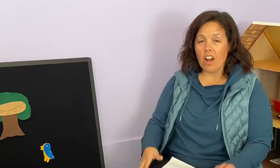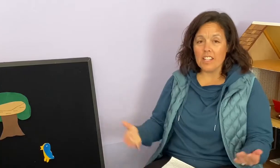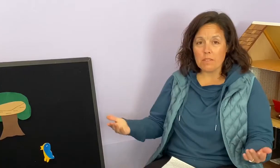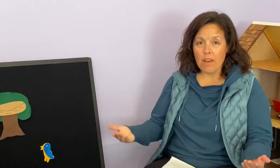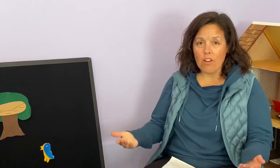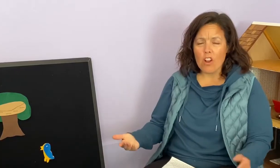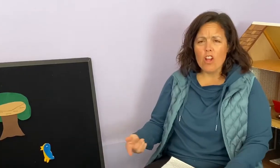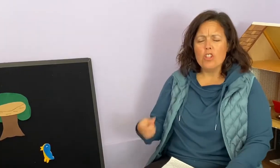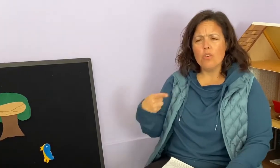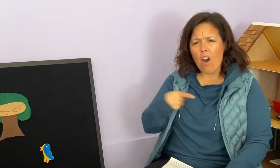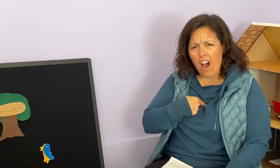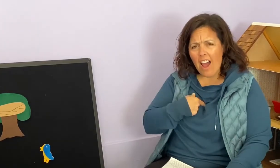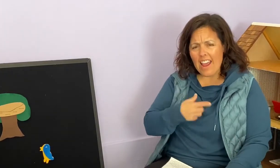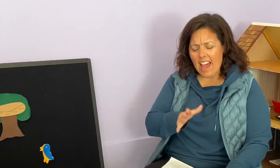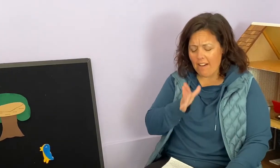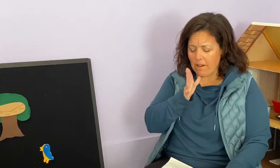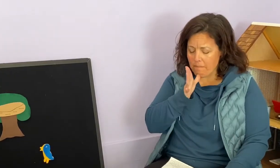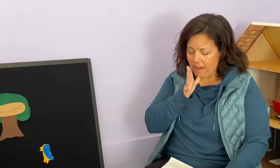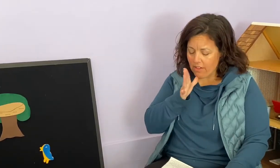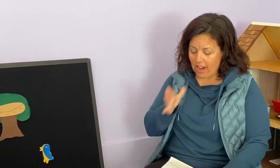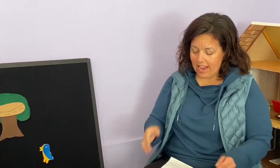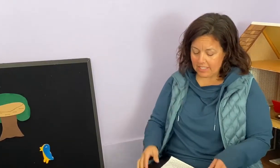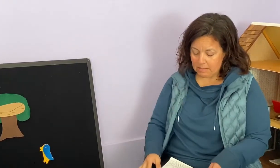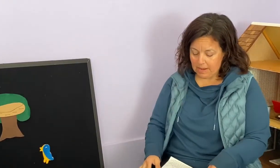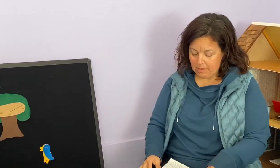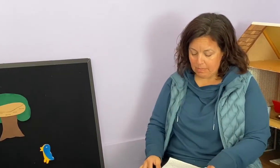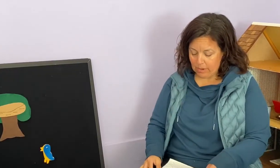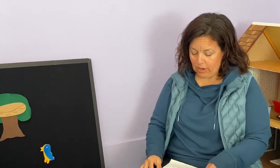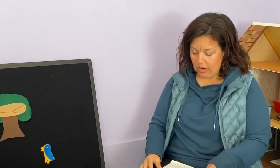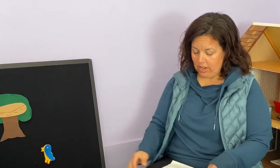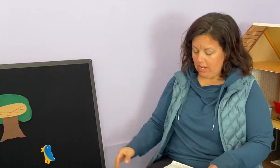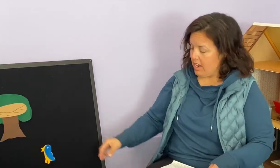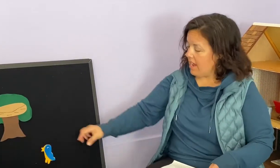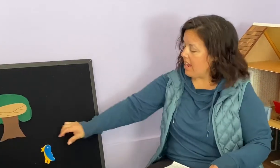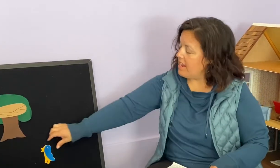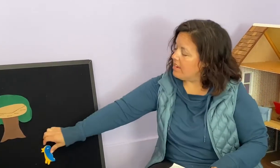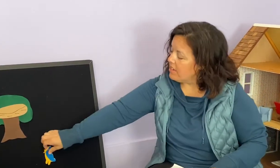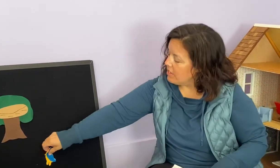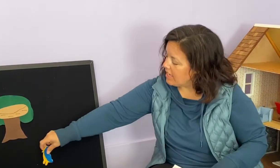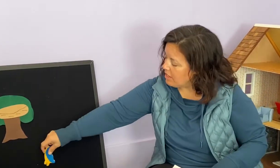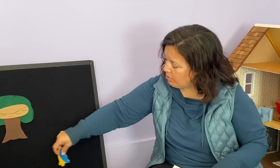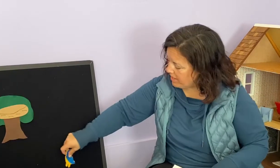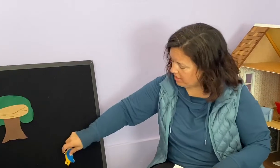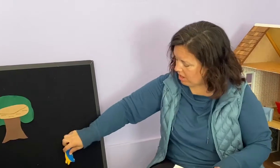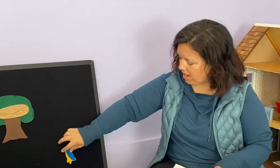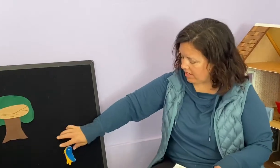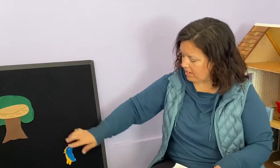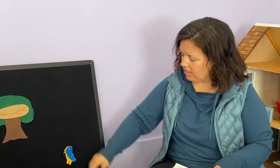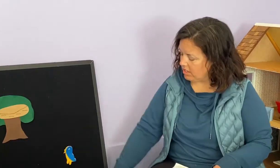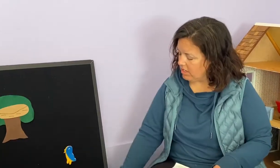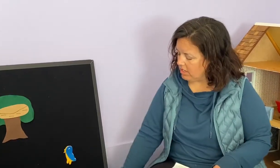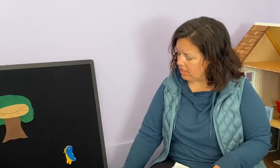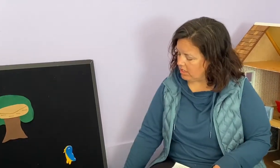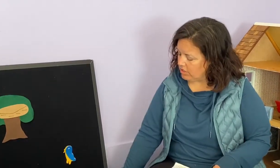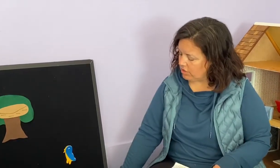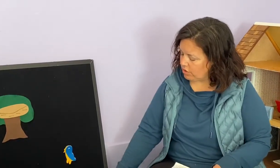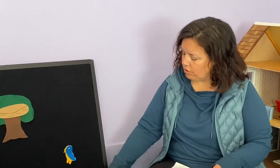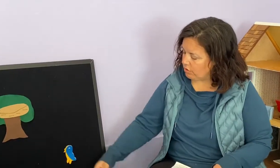not his mother. Do I have a mother? Asked baby bird. And he went on. Soon,